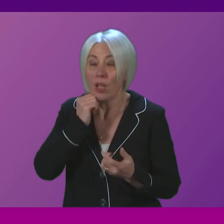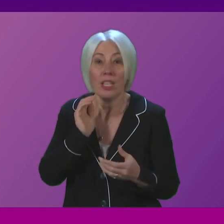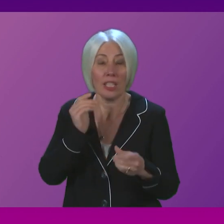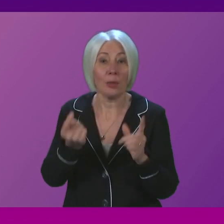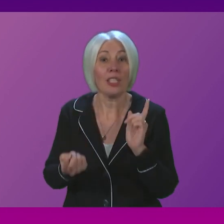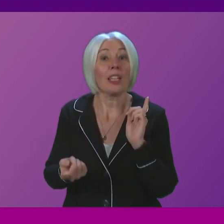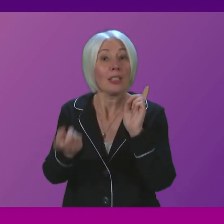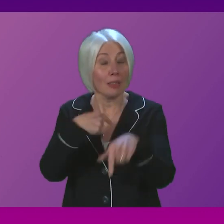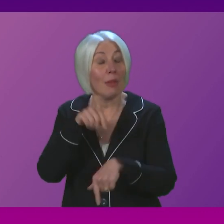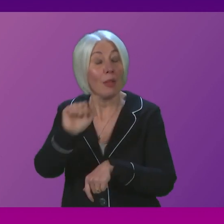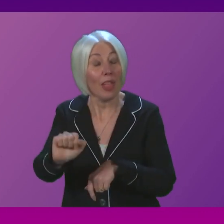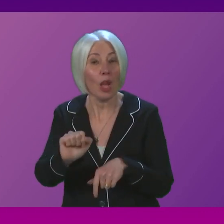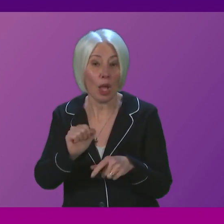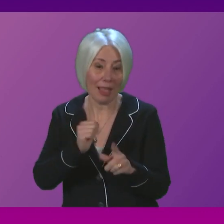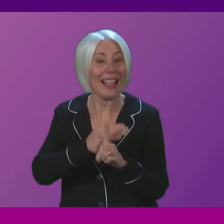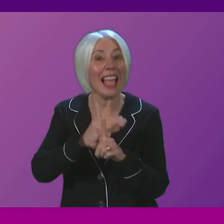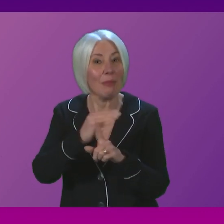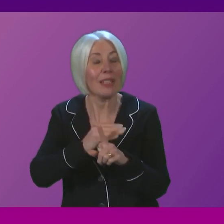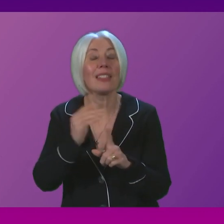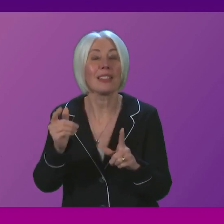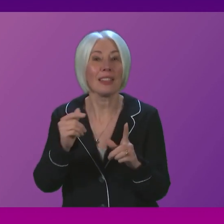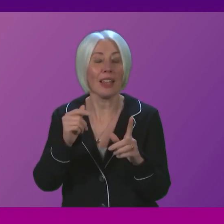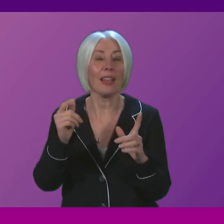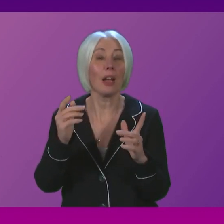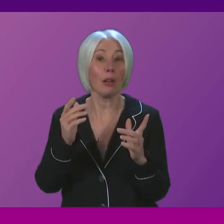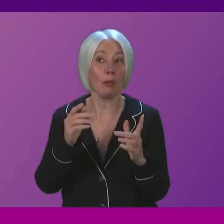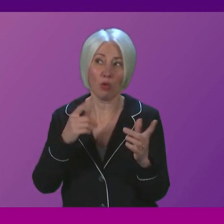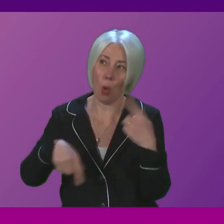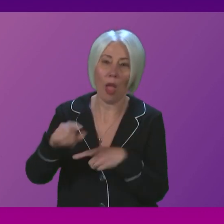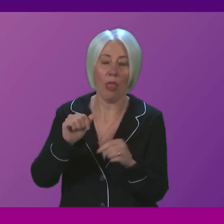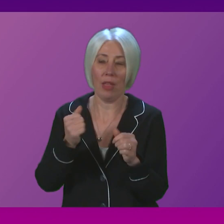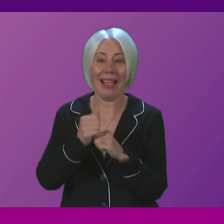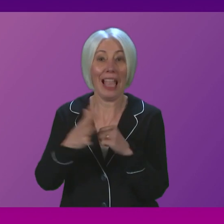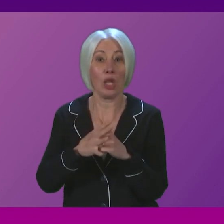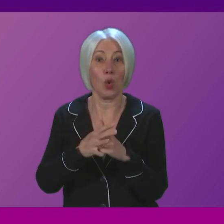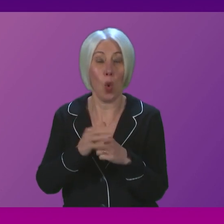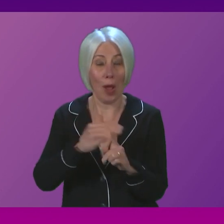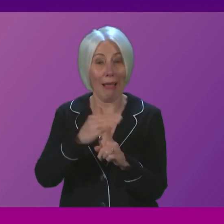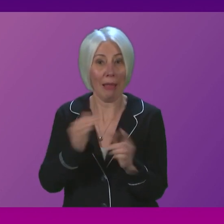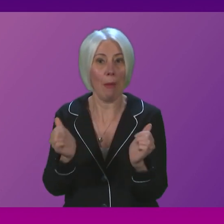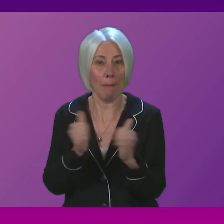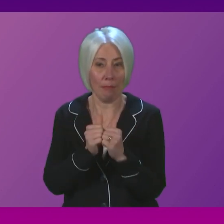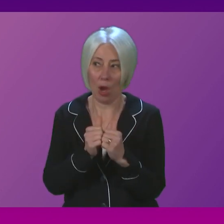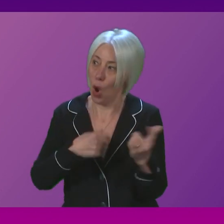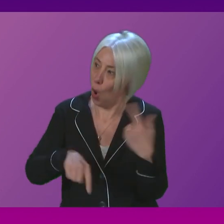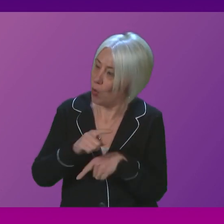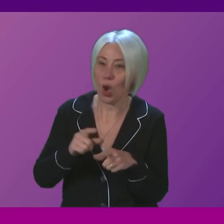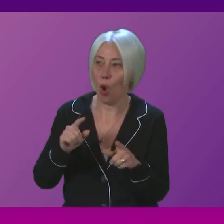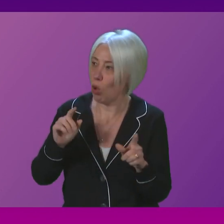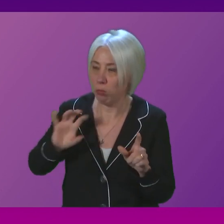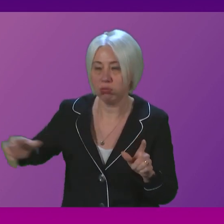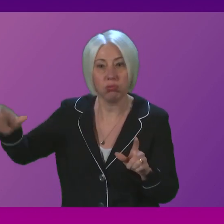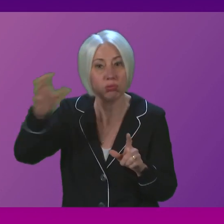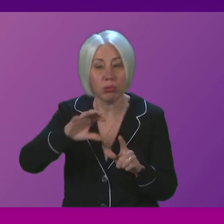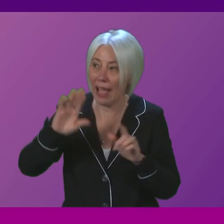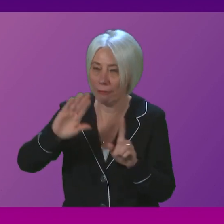global climate emergency if the world is to deliver on the Glasgow Climate Pact all nations need to continue to increase their ambition and